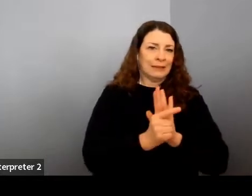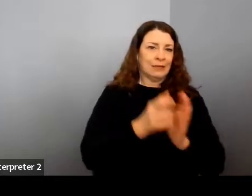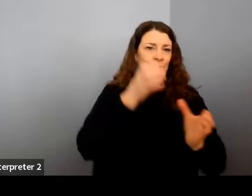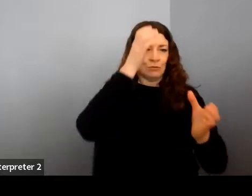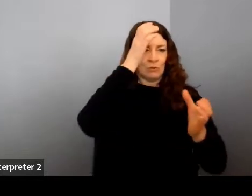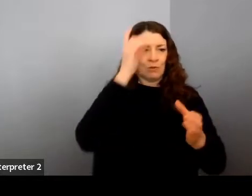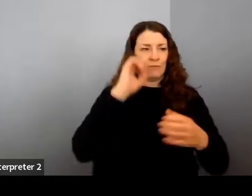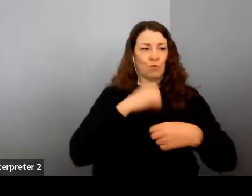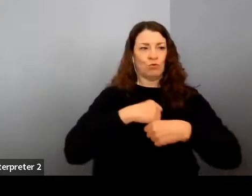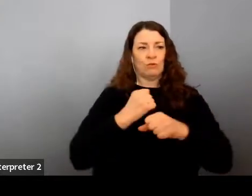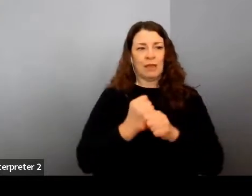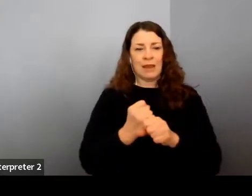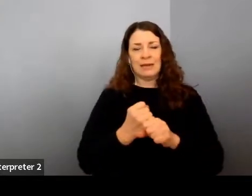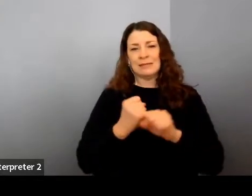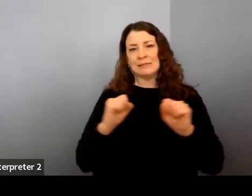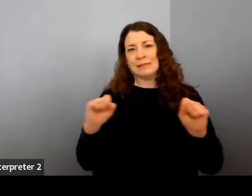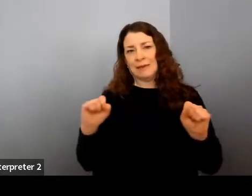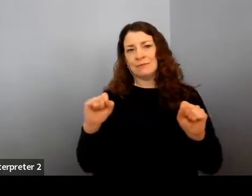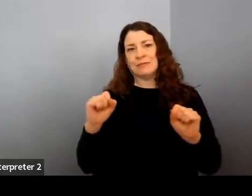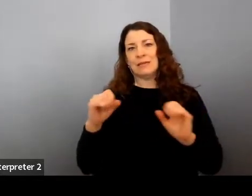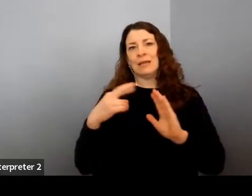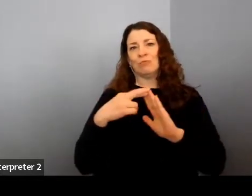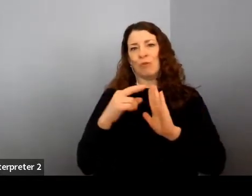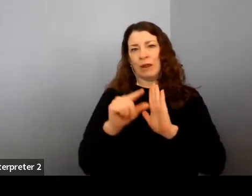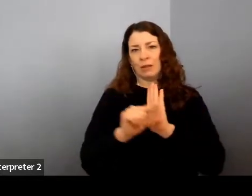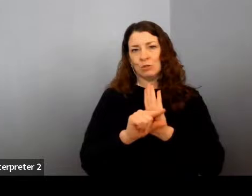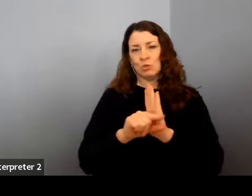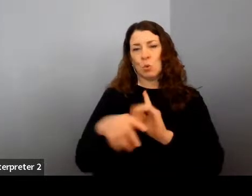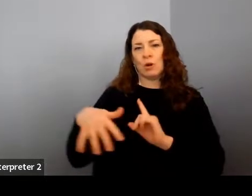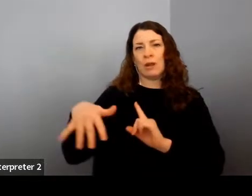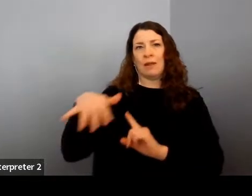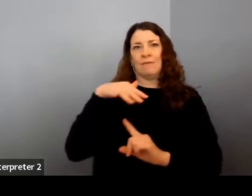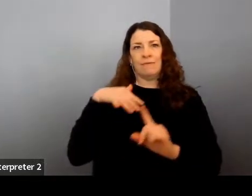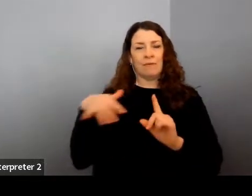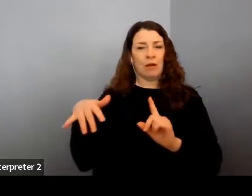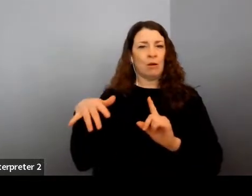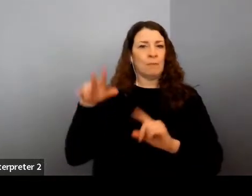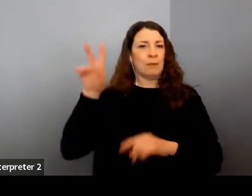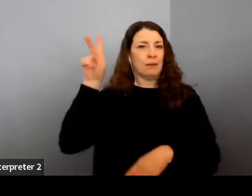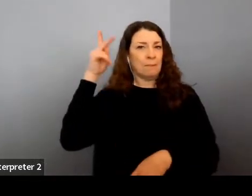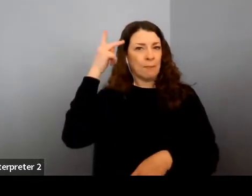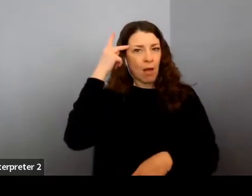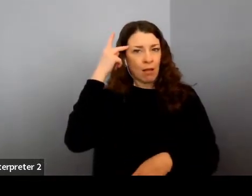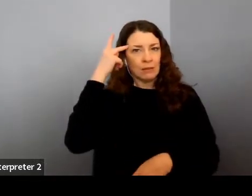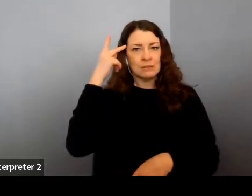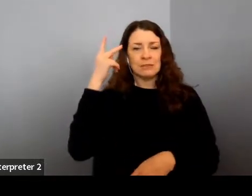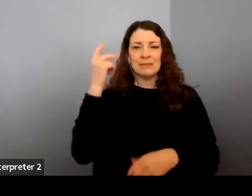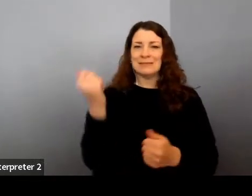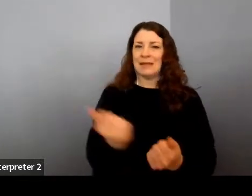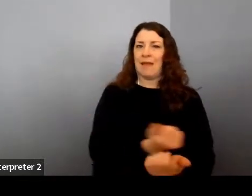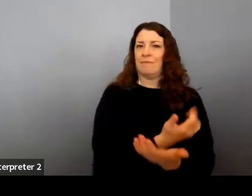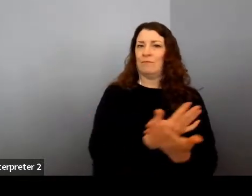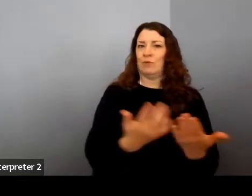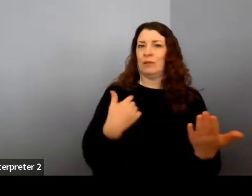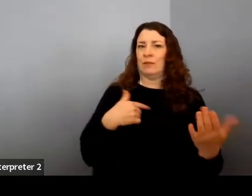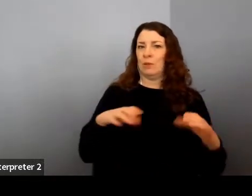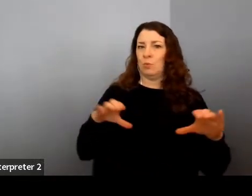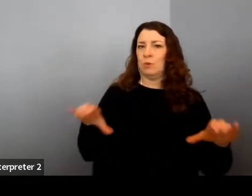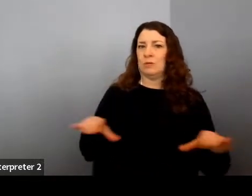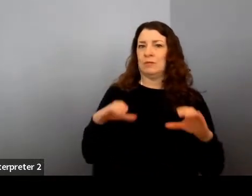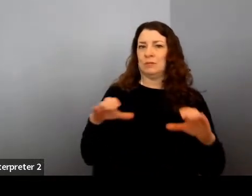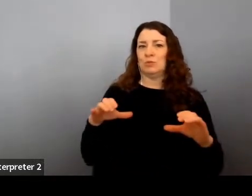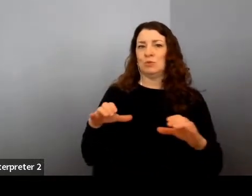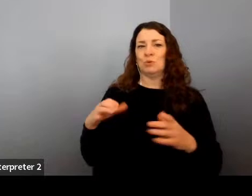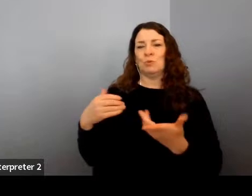regulatory environment like this. Regulatory environments, politics, it's, you know, everything we do is driven by